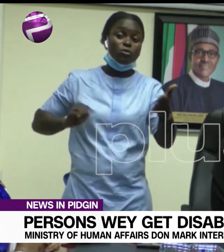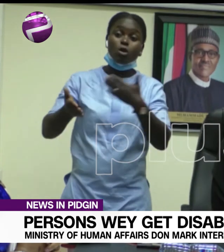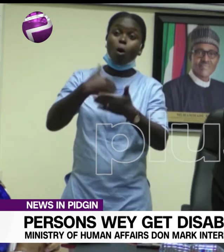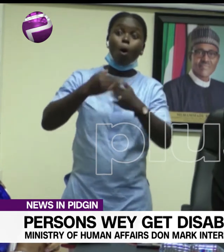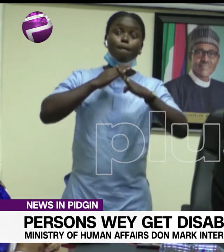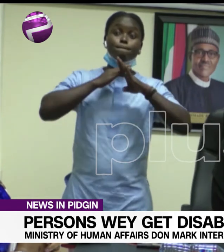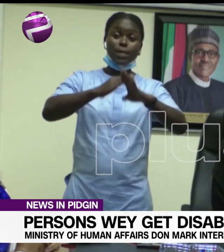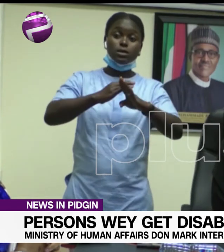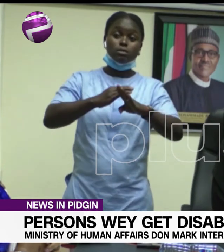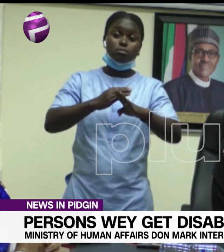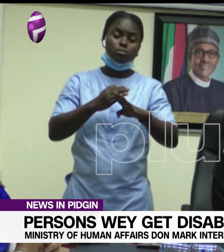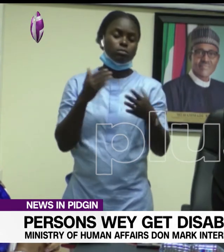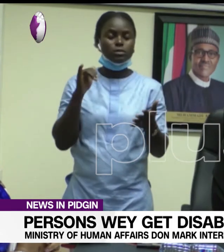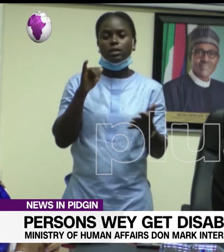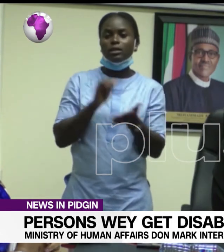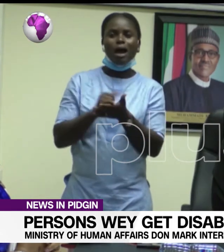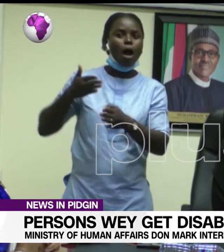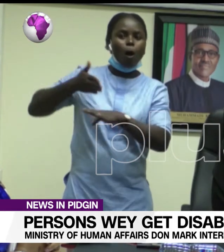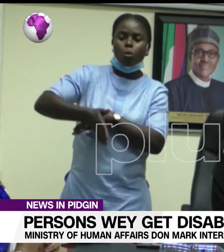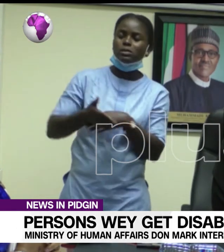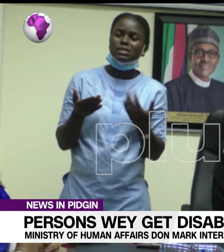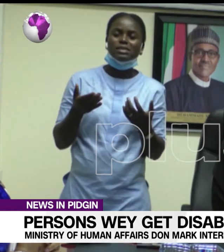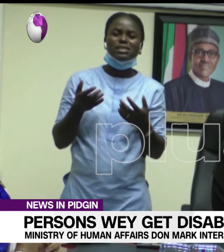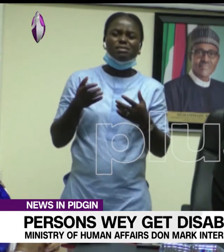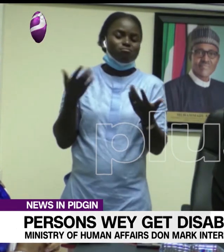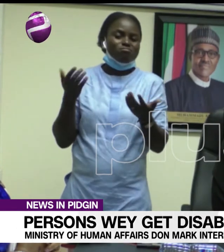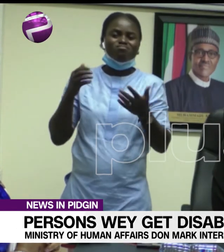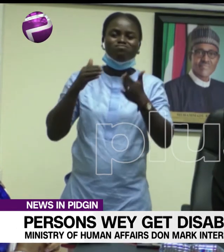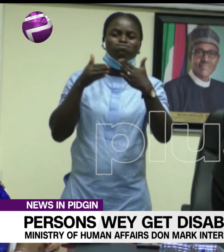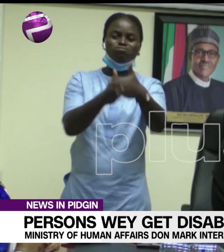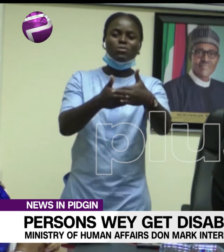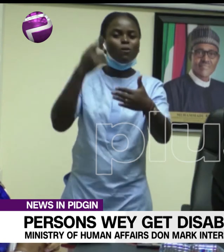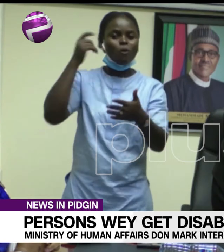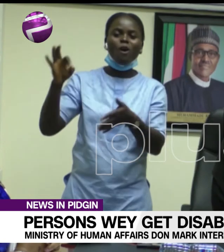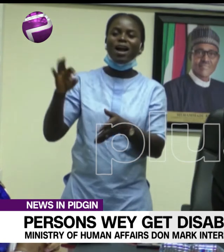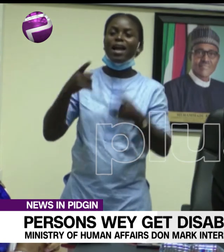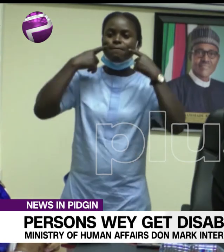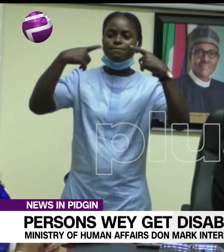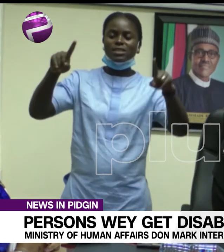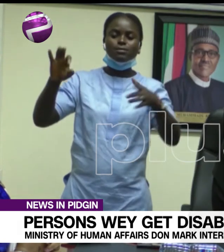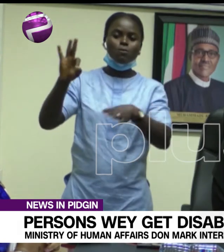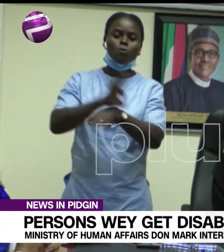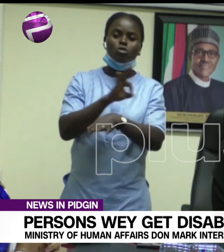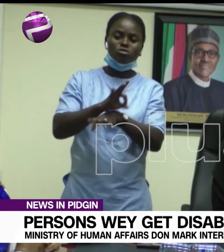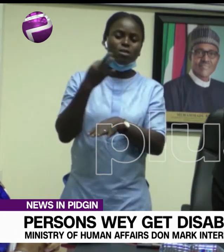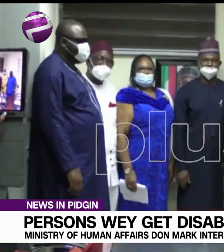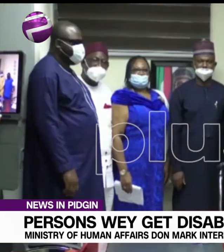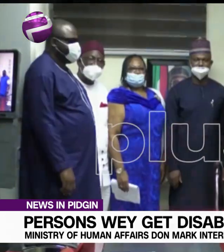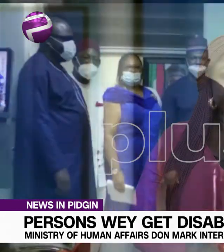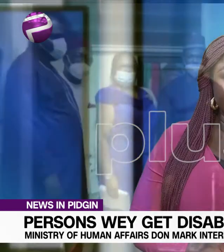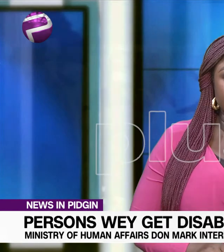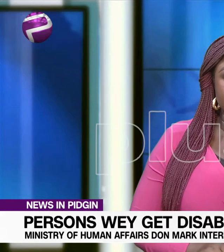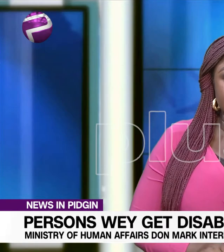hitherto causes hindrance for effective functioning of persons with disabilities.